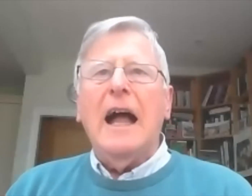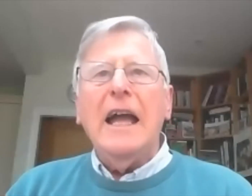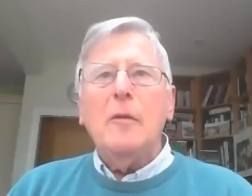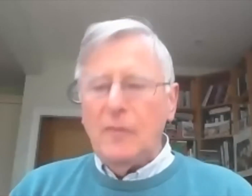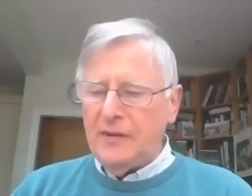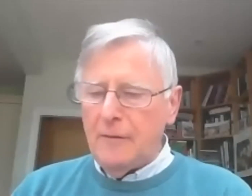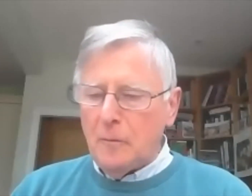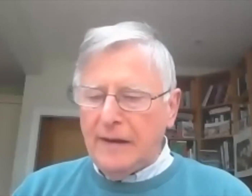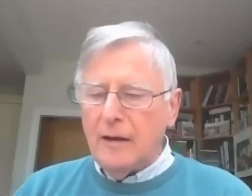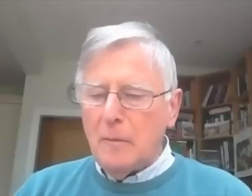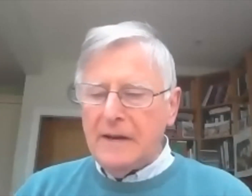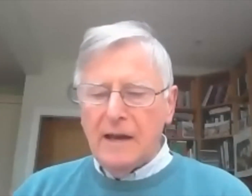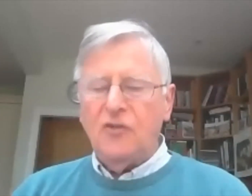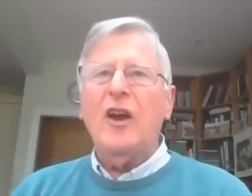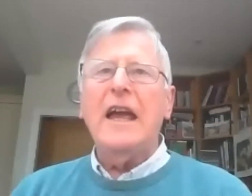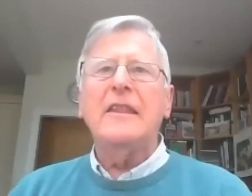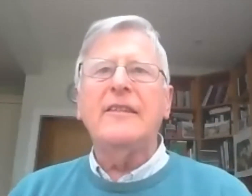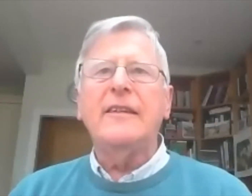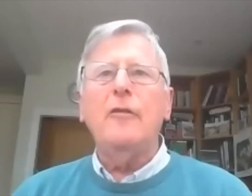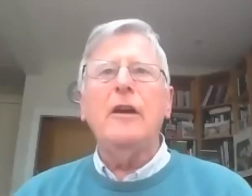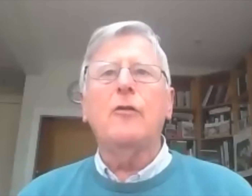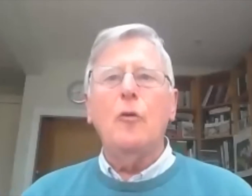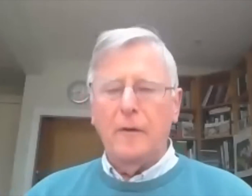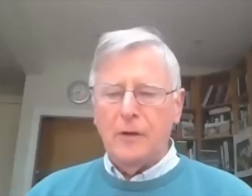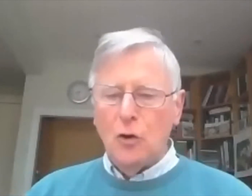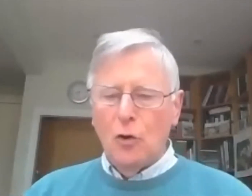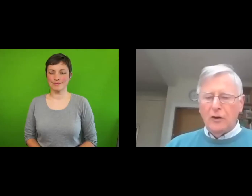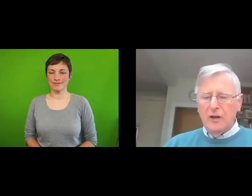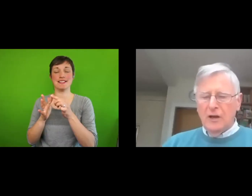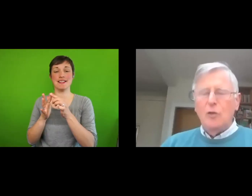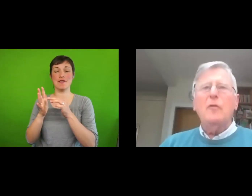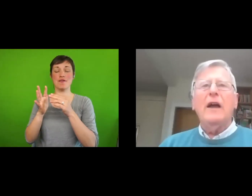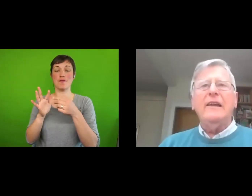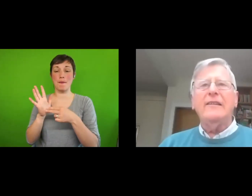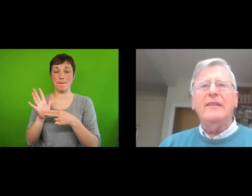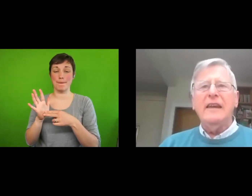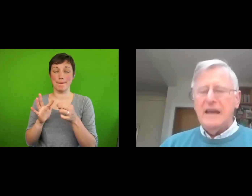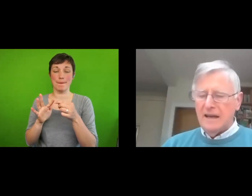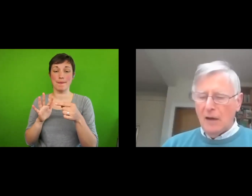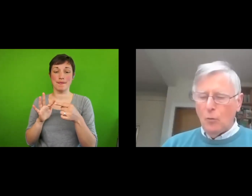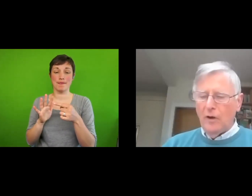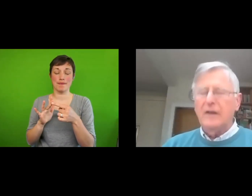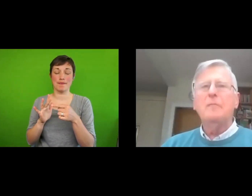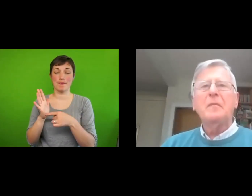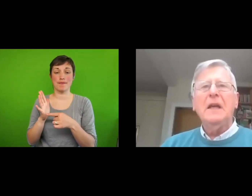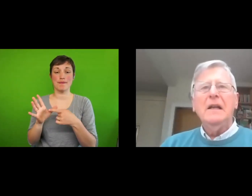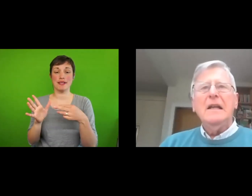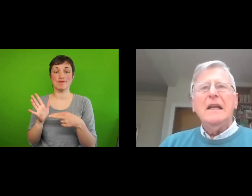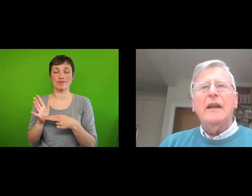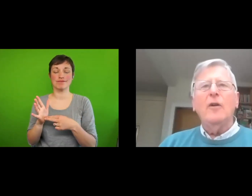I am Stephen Pittam, and I chair the steering group of the York Human Rights City Network,